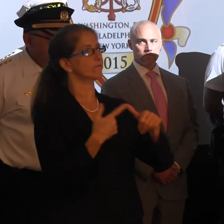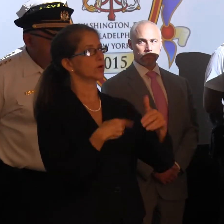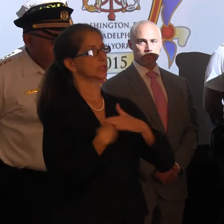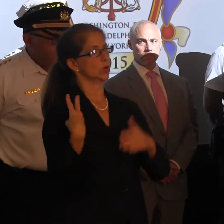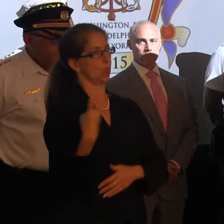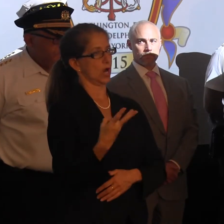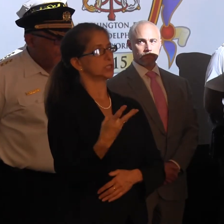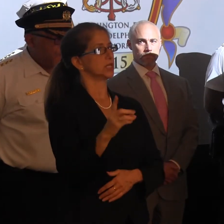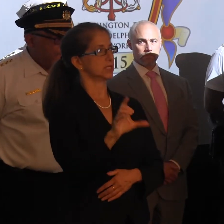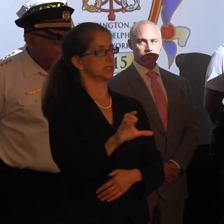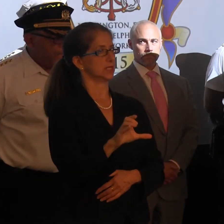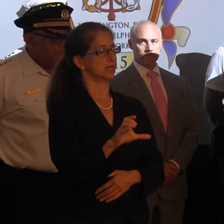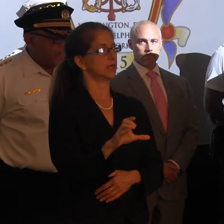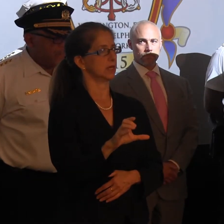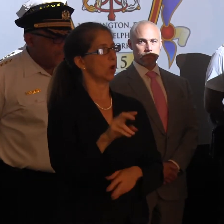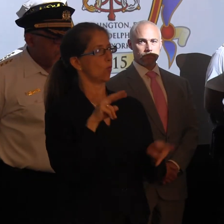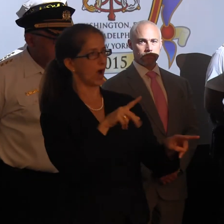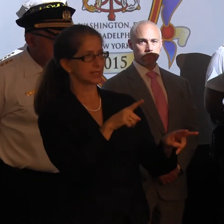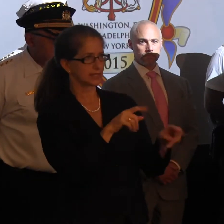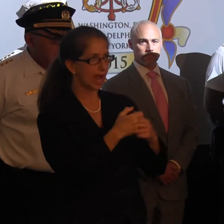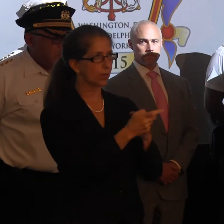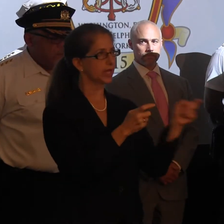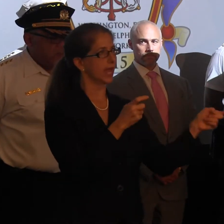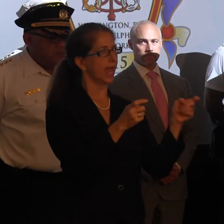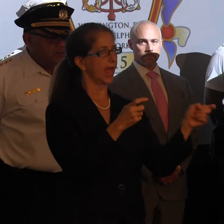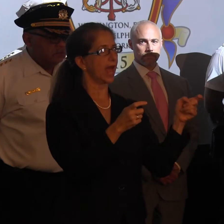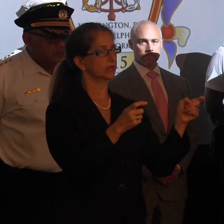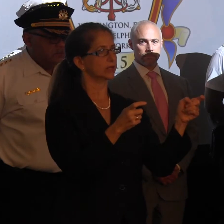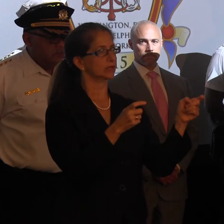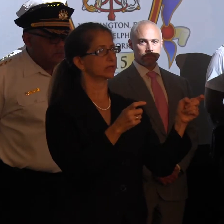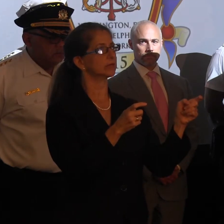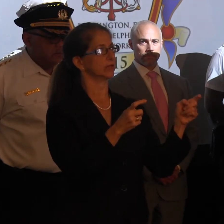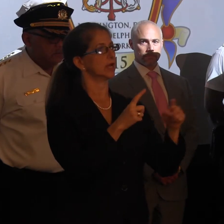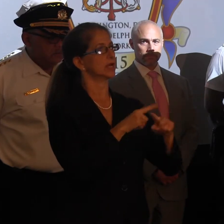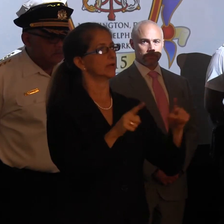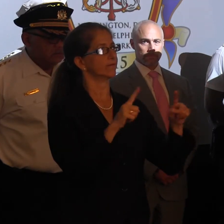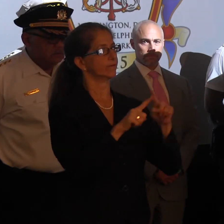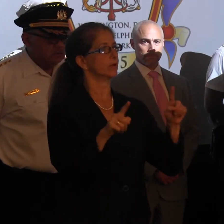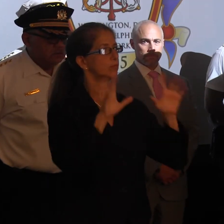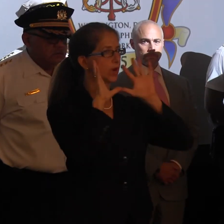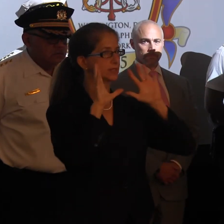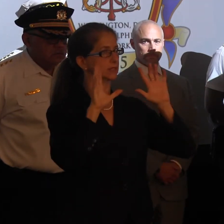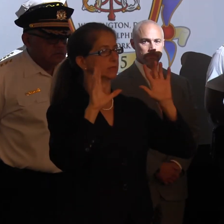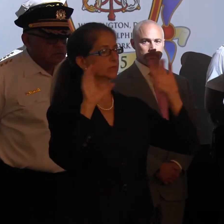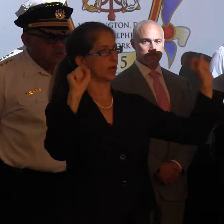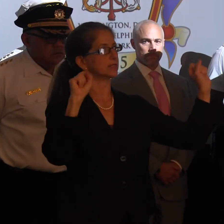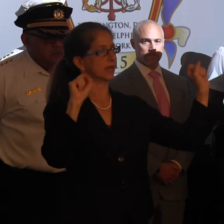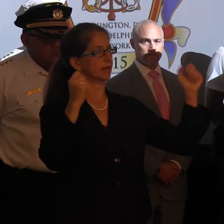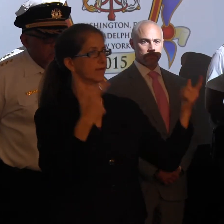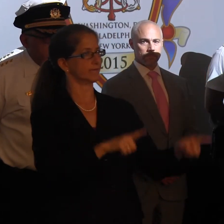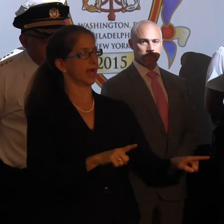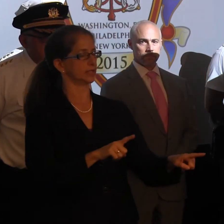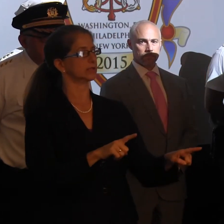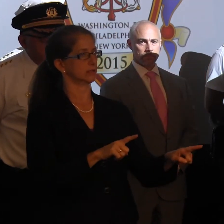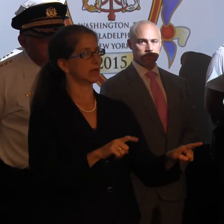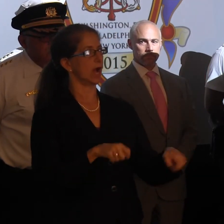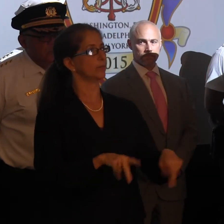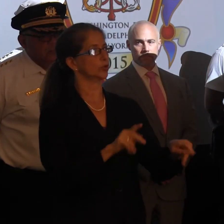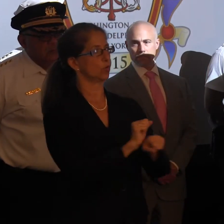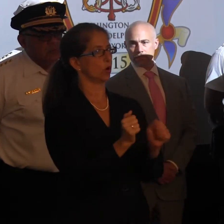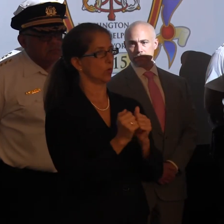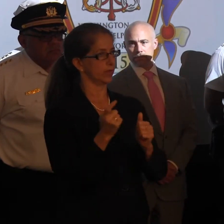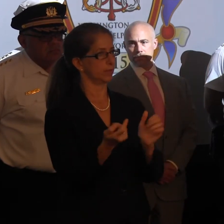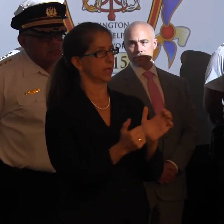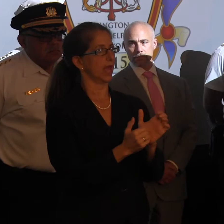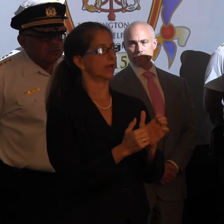Washington, D.C., and watched how he handled the inauguration events. And I'm very pleased to have the opportunity to work with Commissioner Ramsey